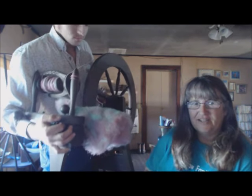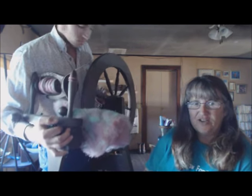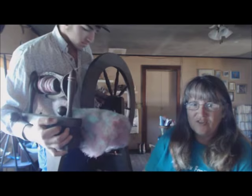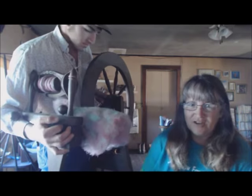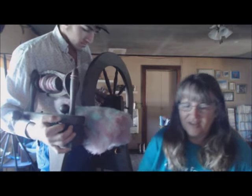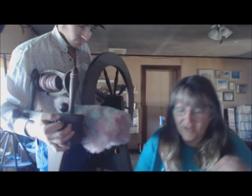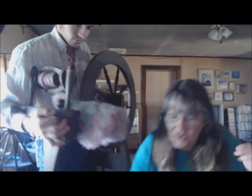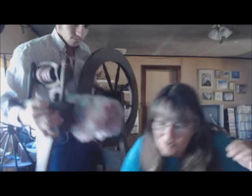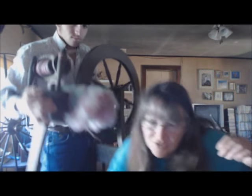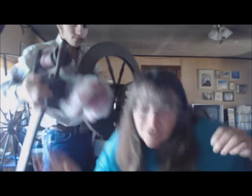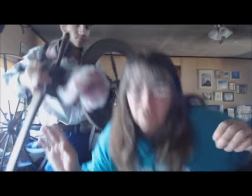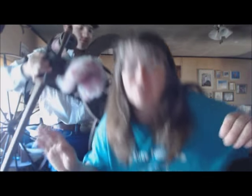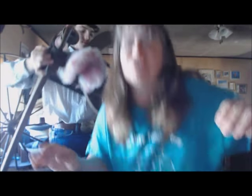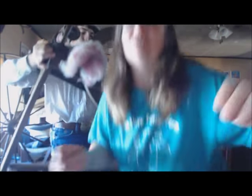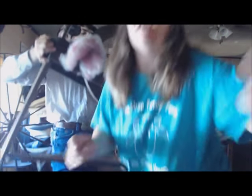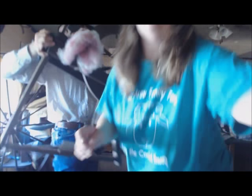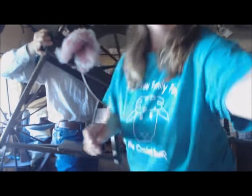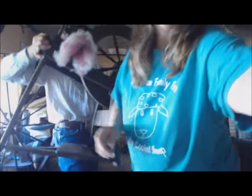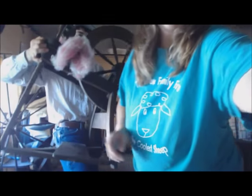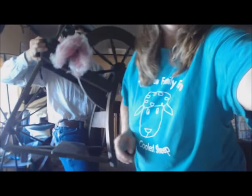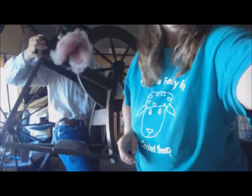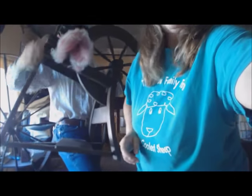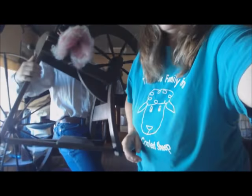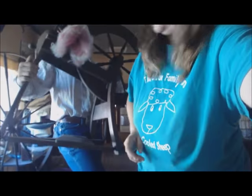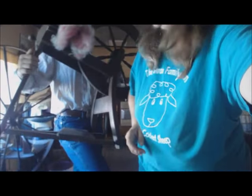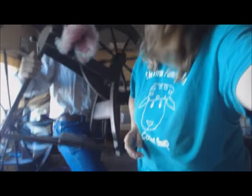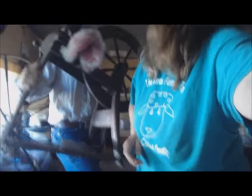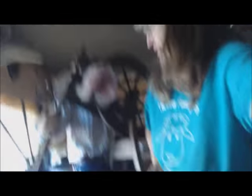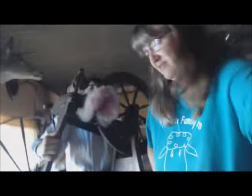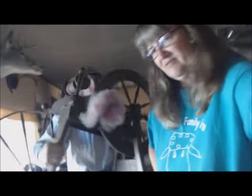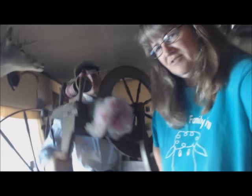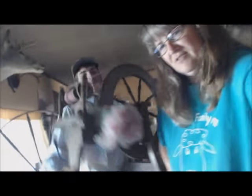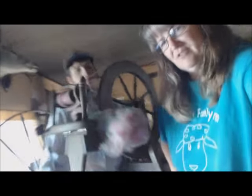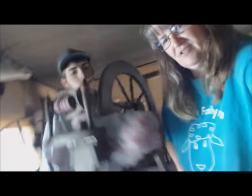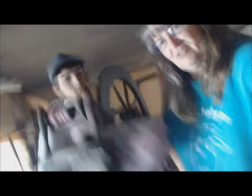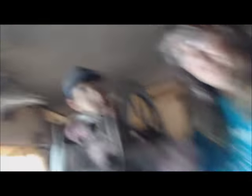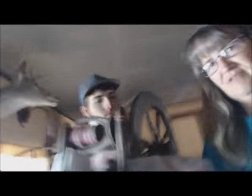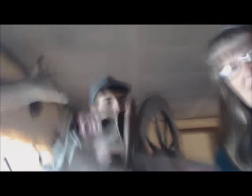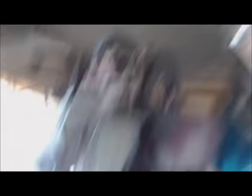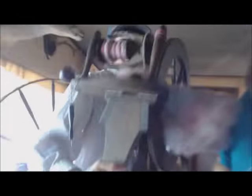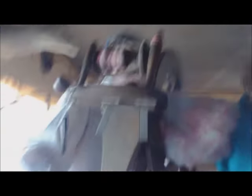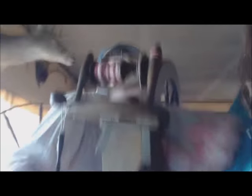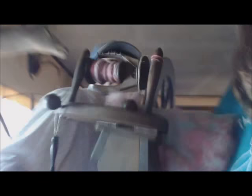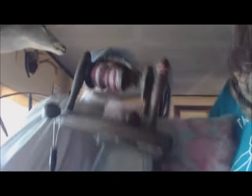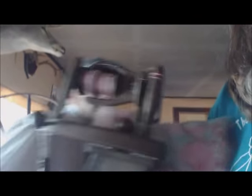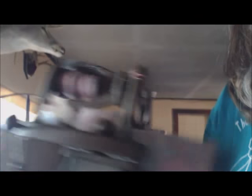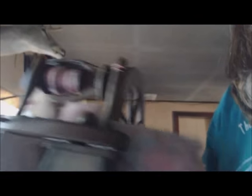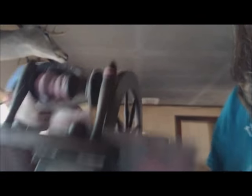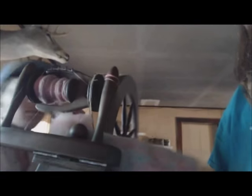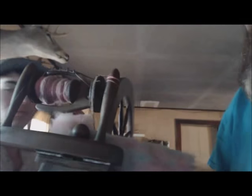Can you not get it closer? Don't you dare. Let me see. There we are. So, we have